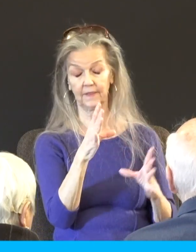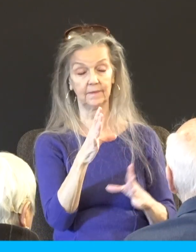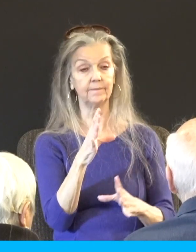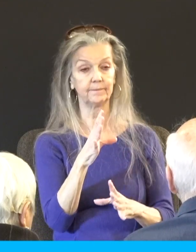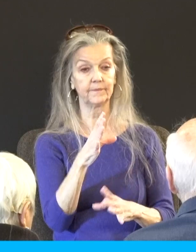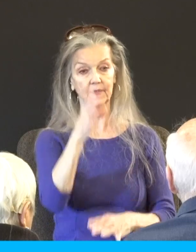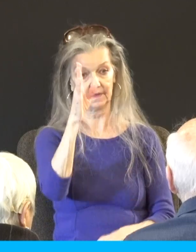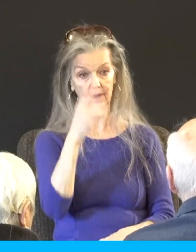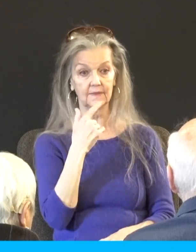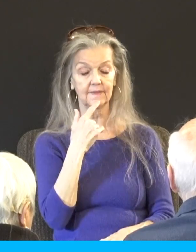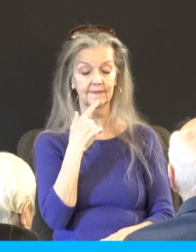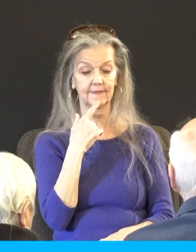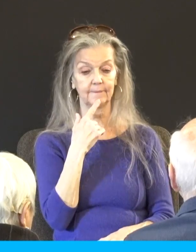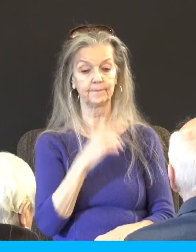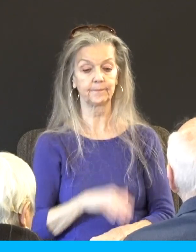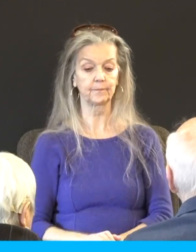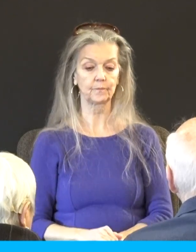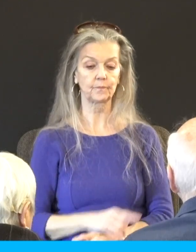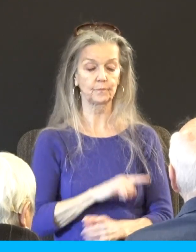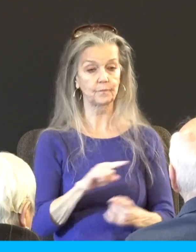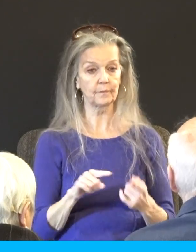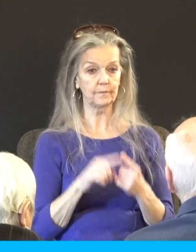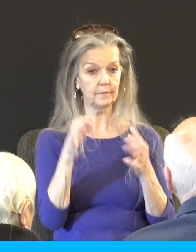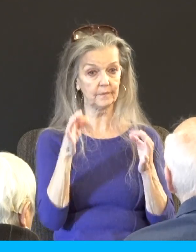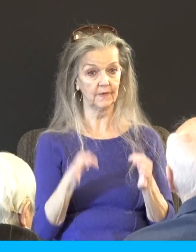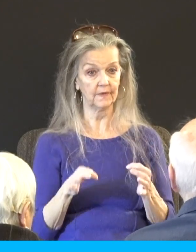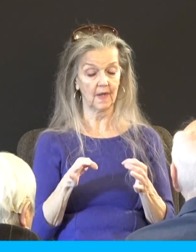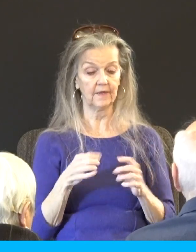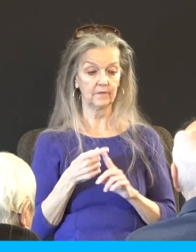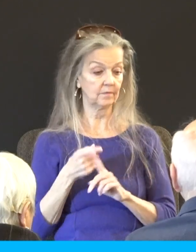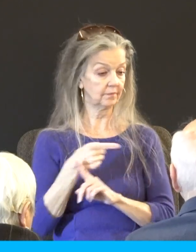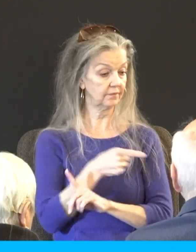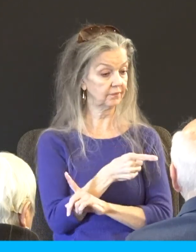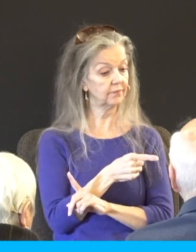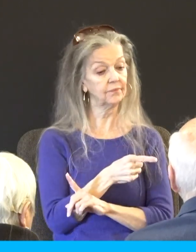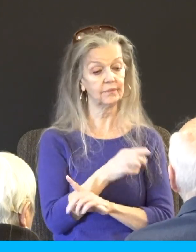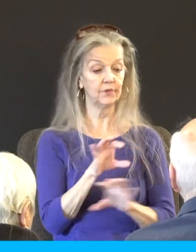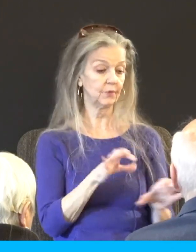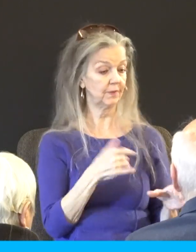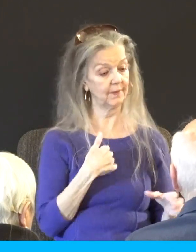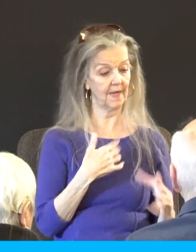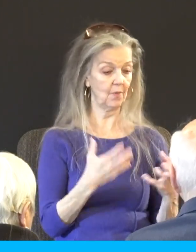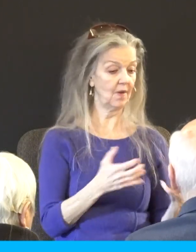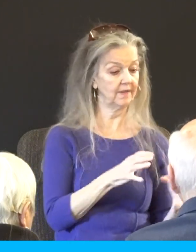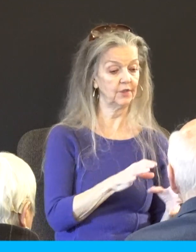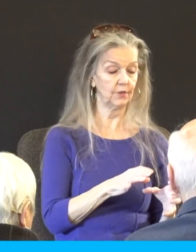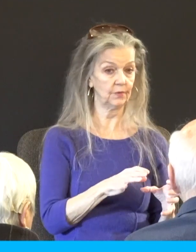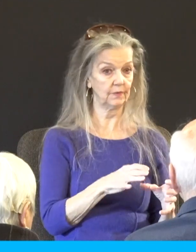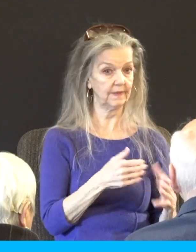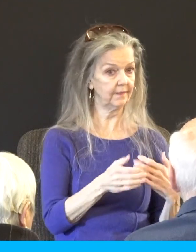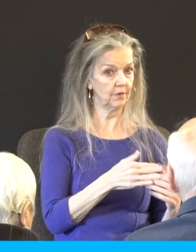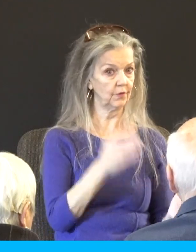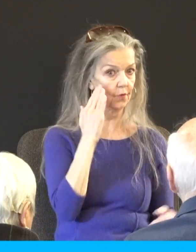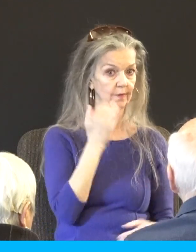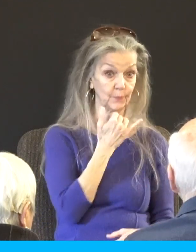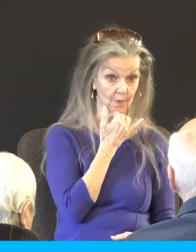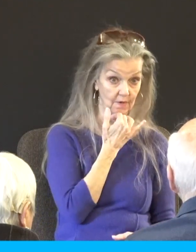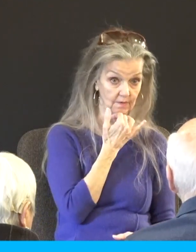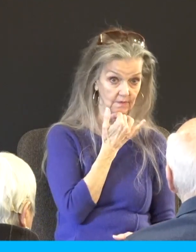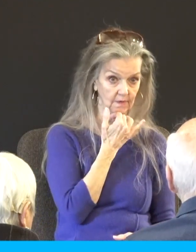but when you decide to walk in your own direction before God doing what you know is wrong before him why would you expect him to